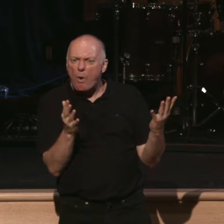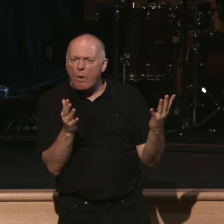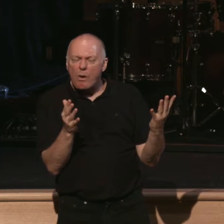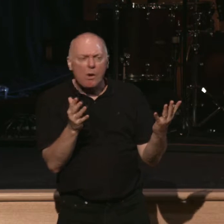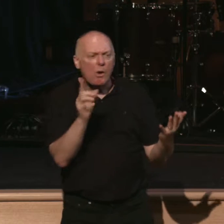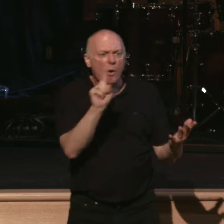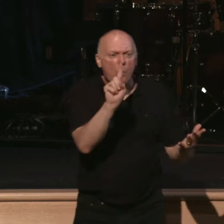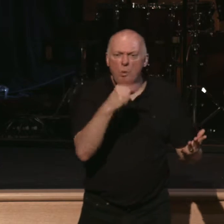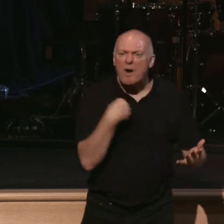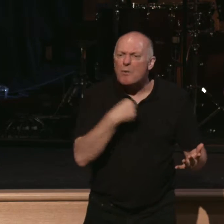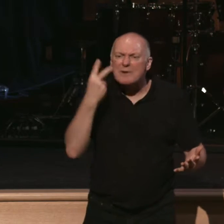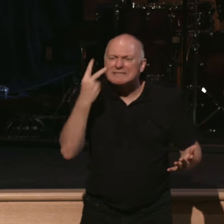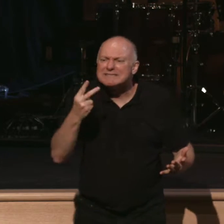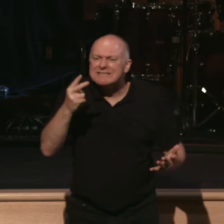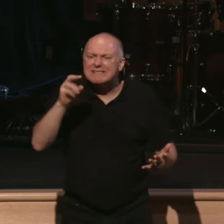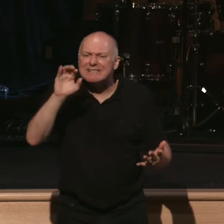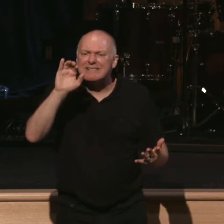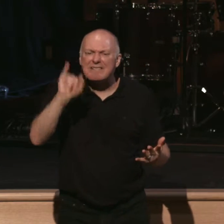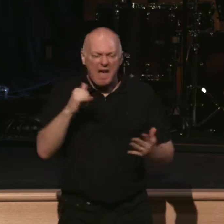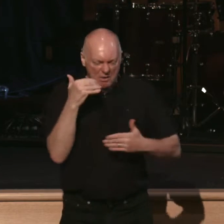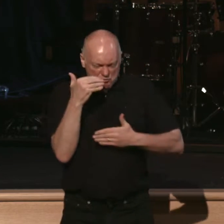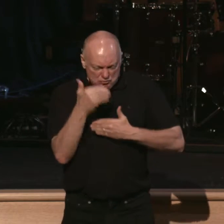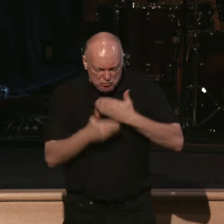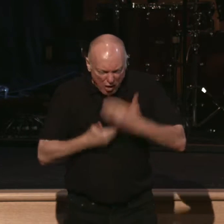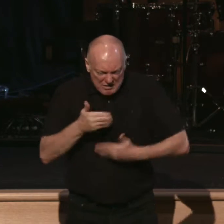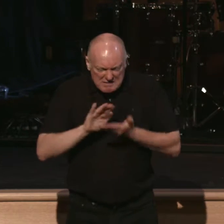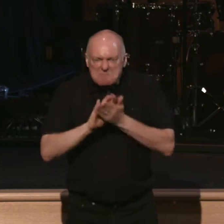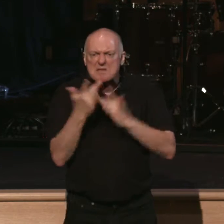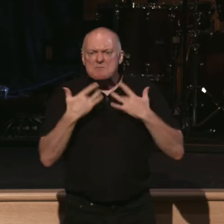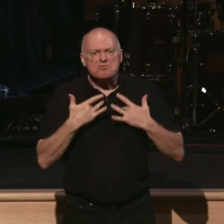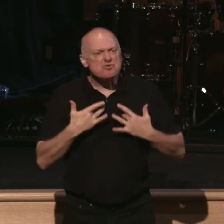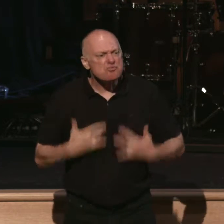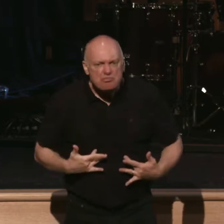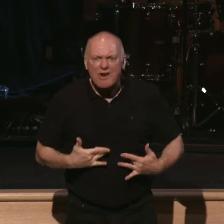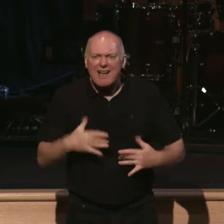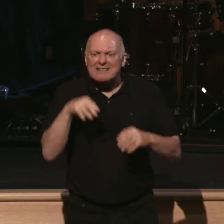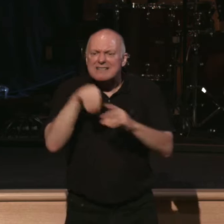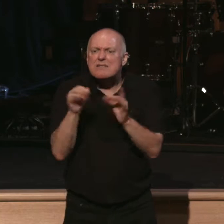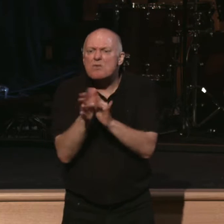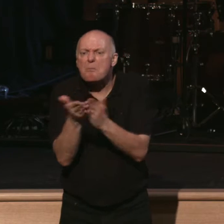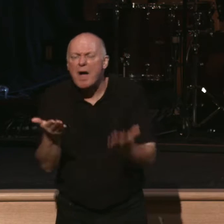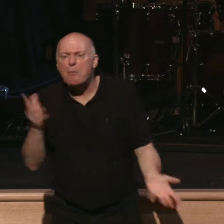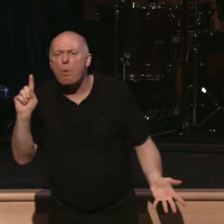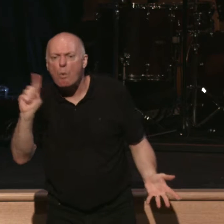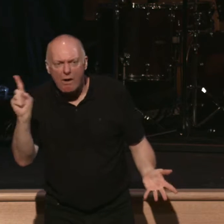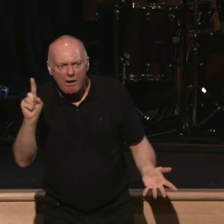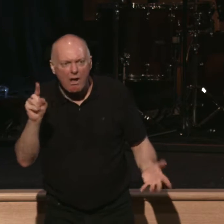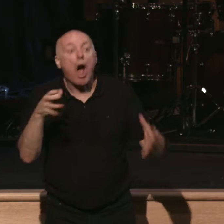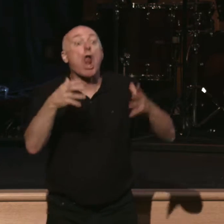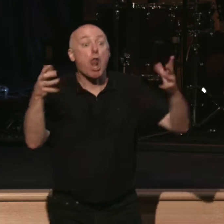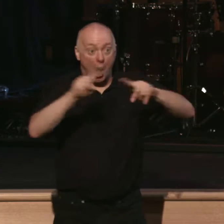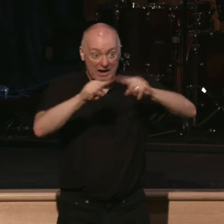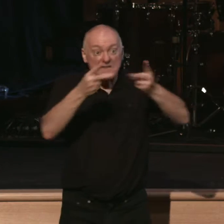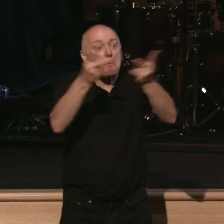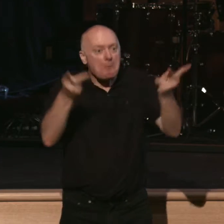this descent into depression in the Bible? And there's a lot of different places that we can see it.